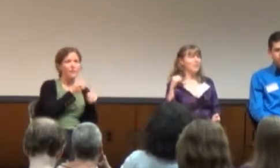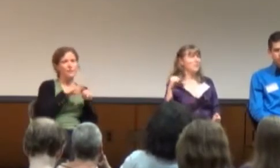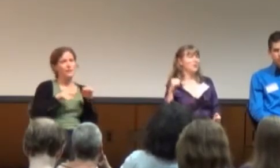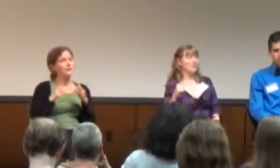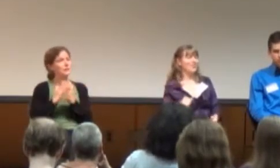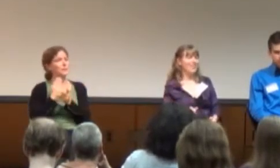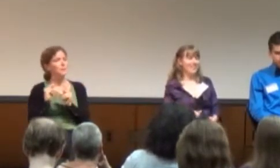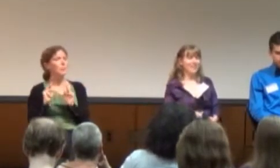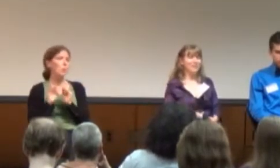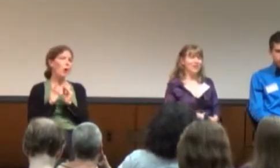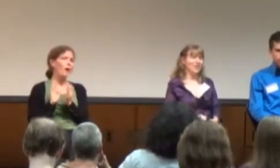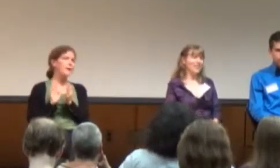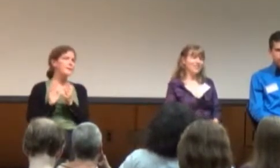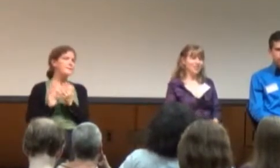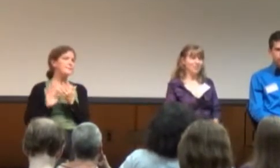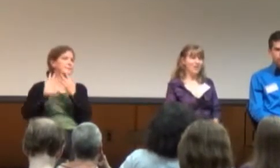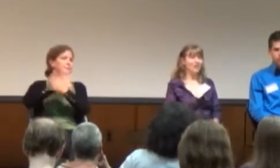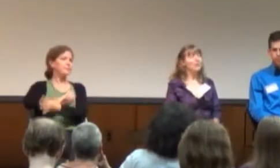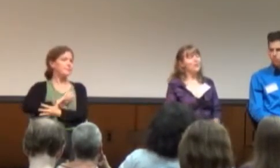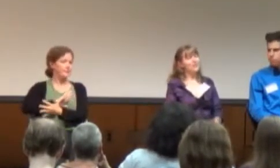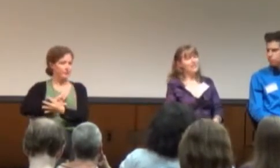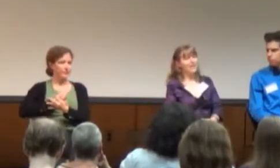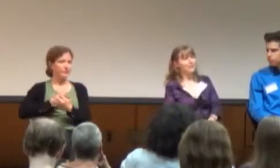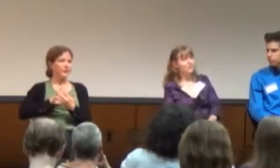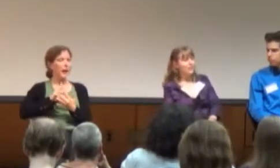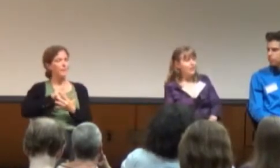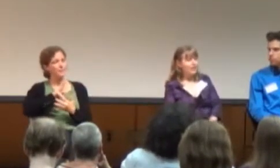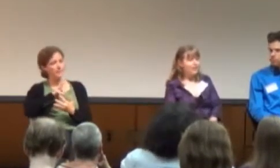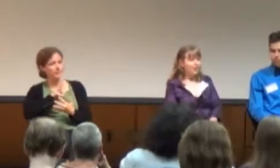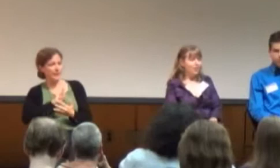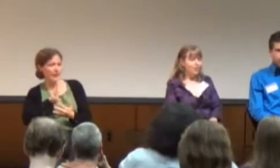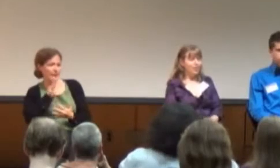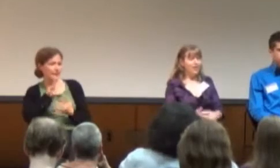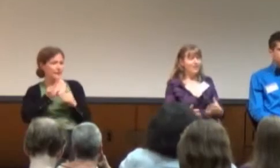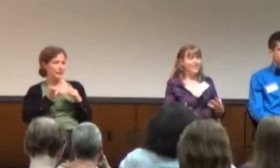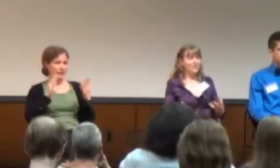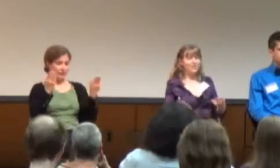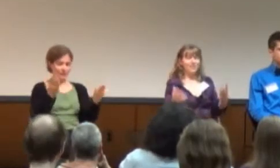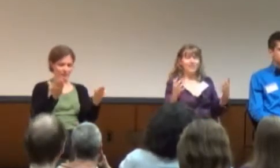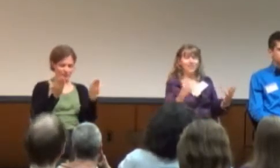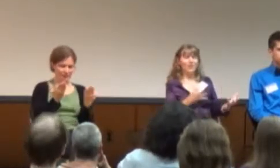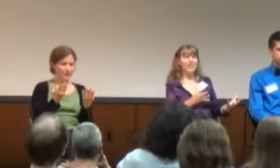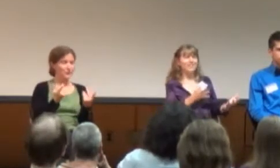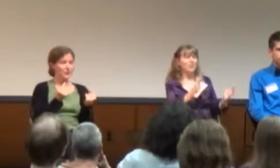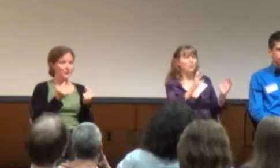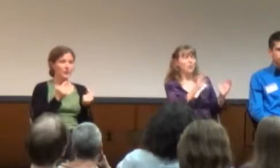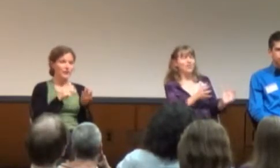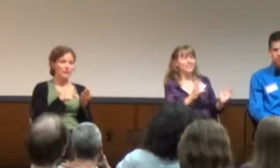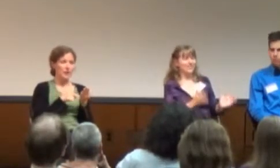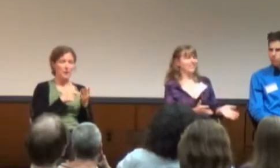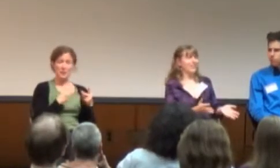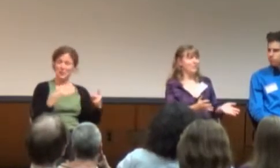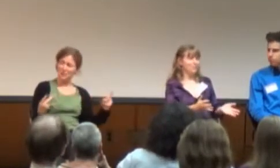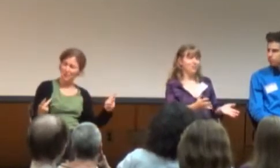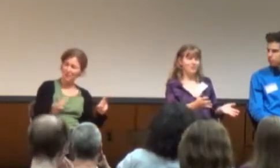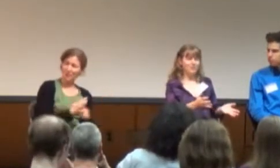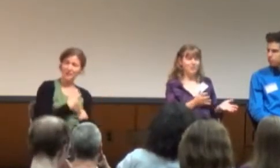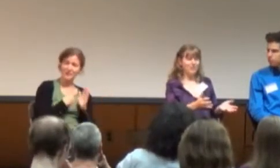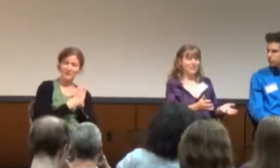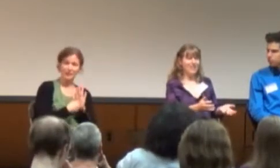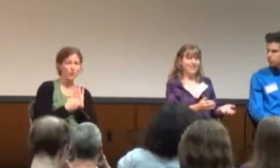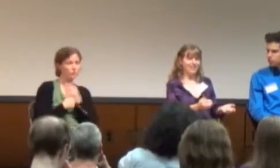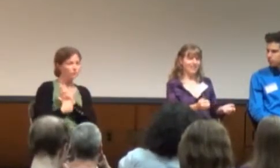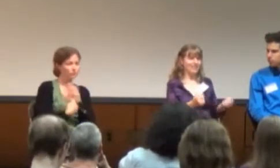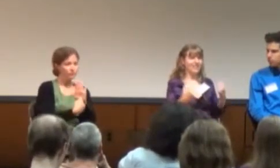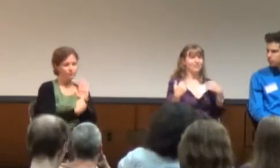what some people are thinking that are nicer about who don't say. So, what I do is if I showcase the worst example of